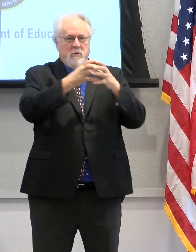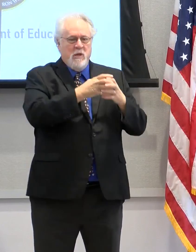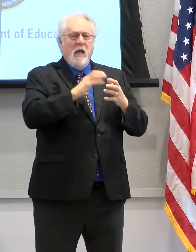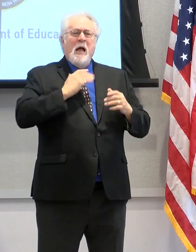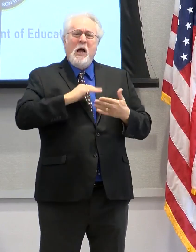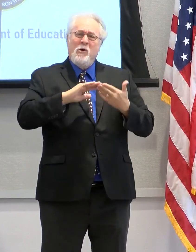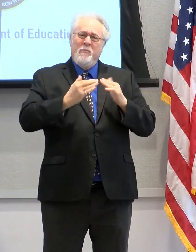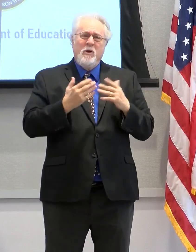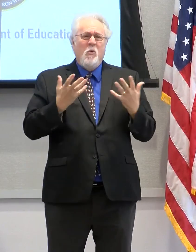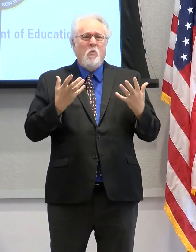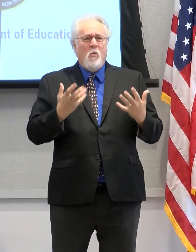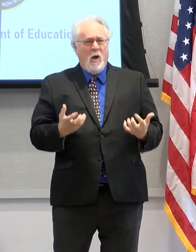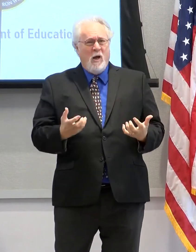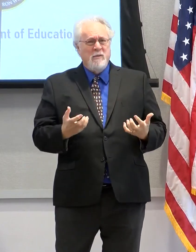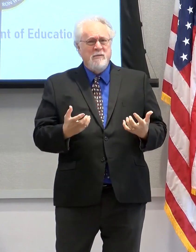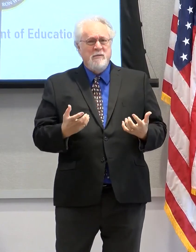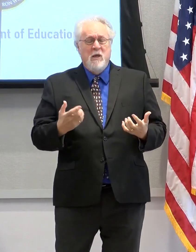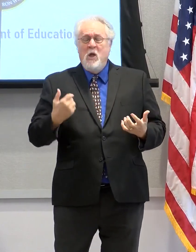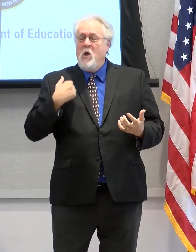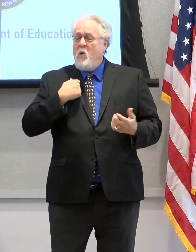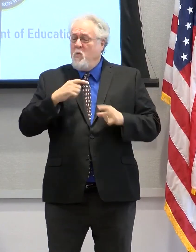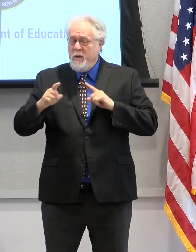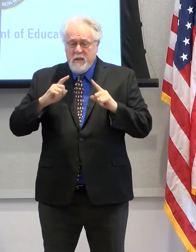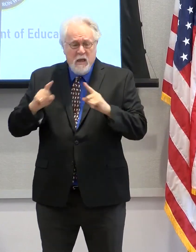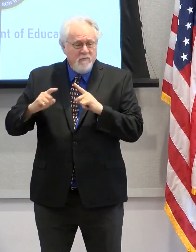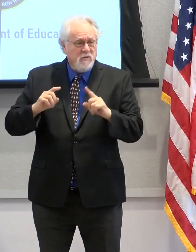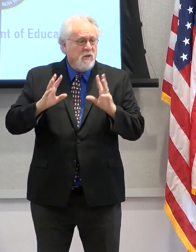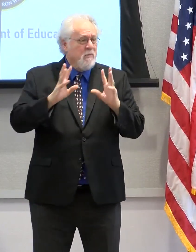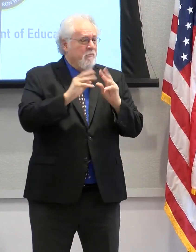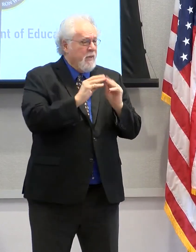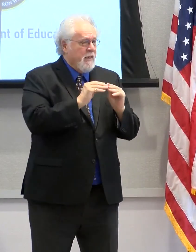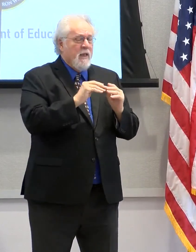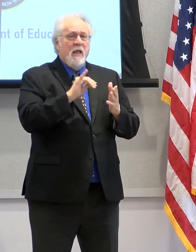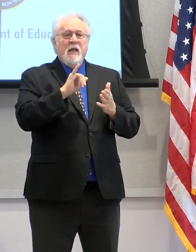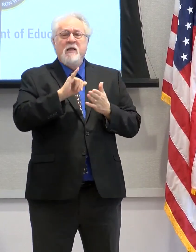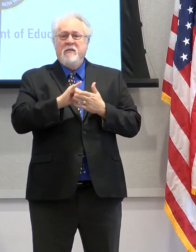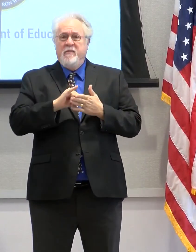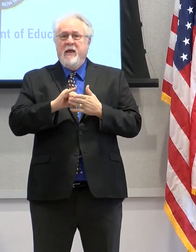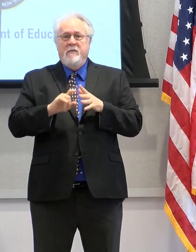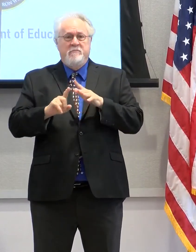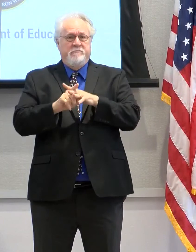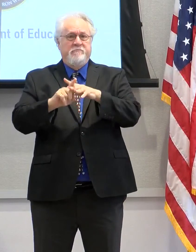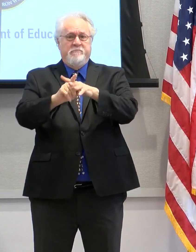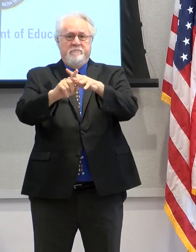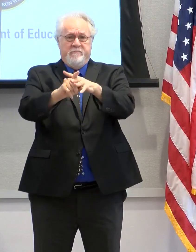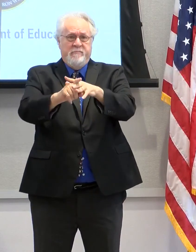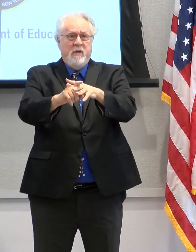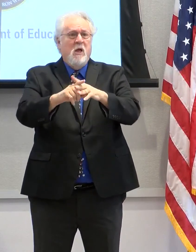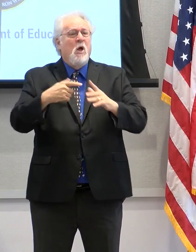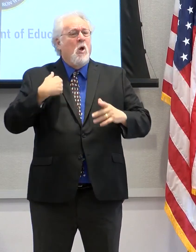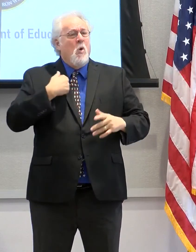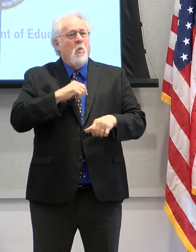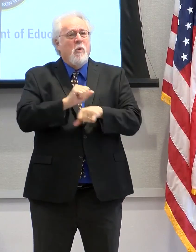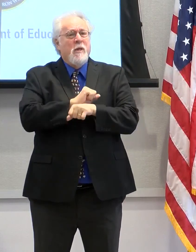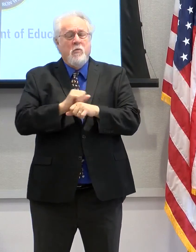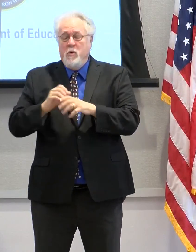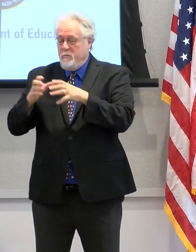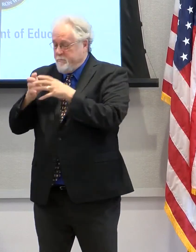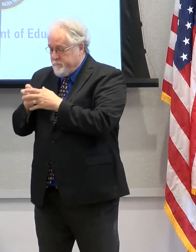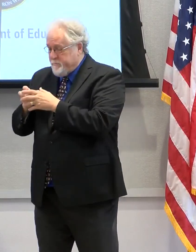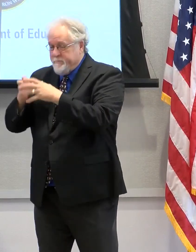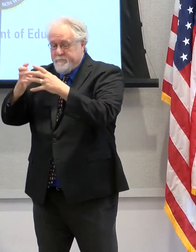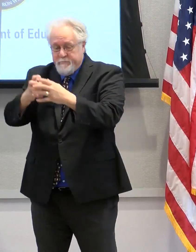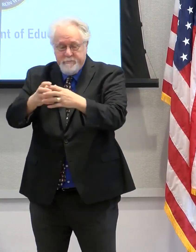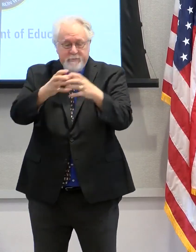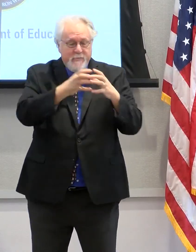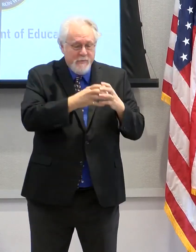to happen. When we're in conversations and meetings, that always comes up. You know, we work in silos. We need